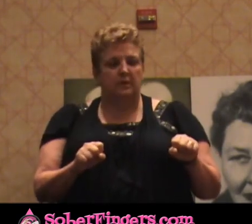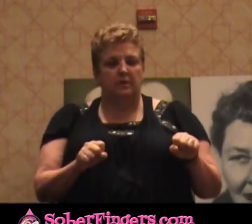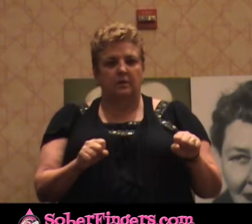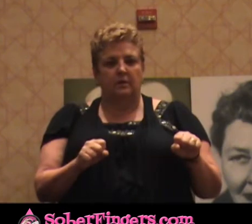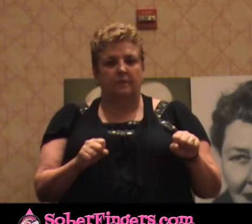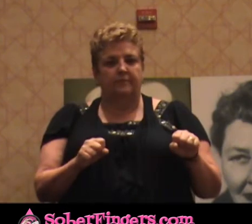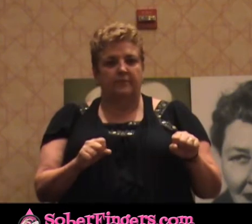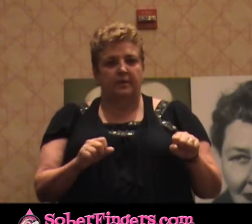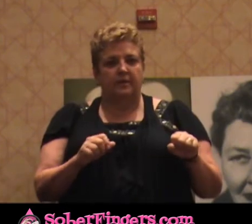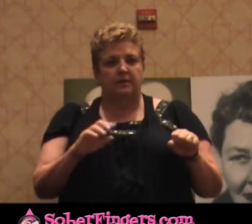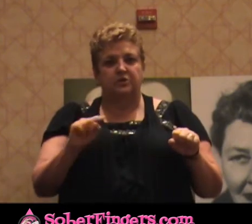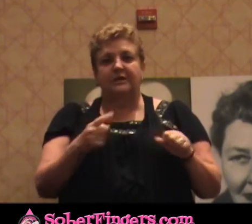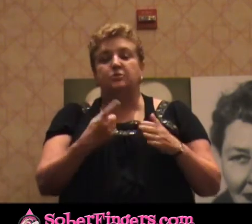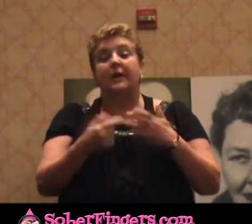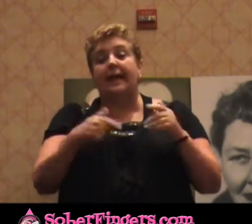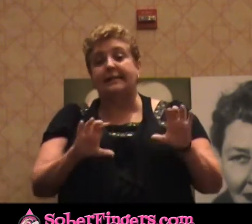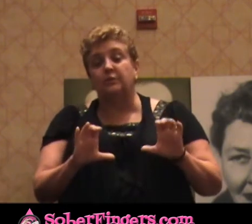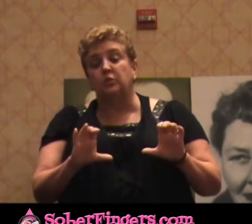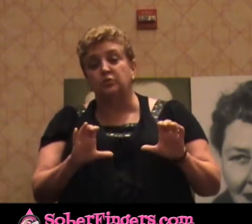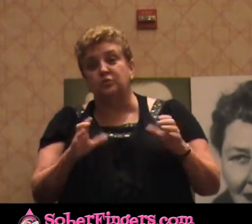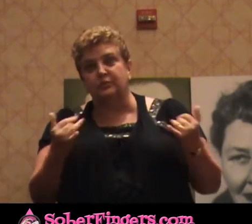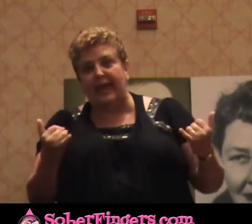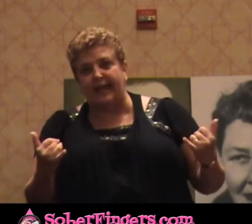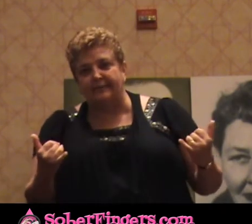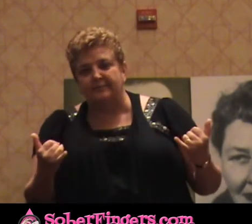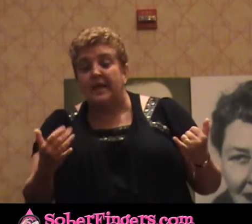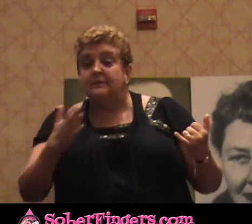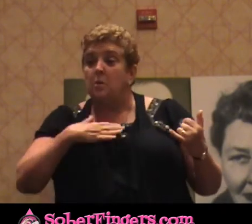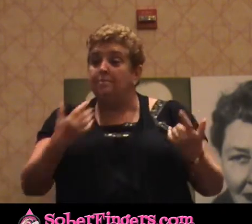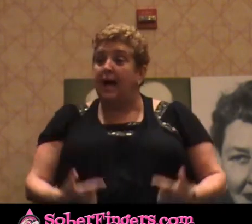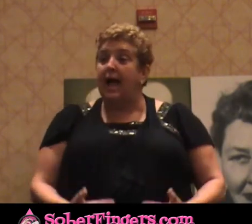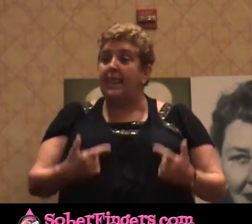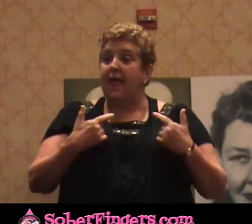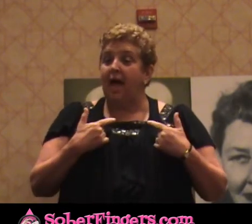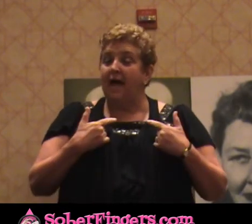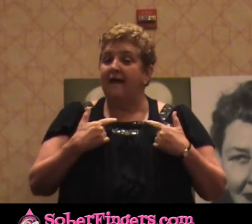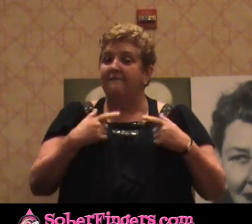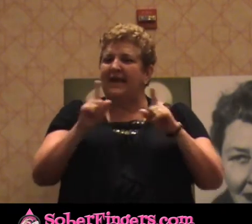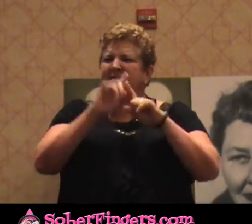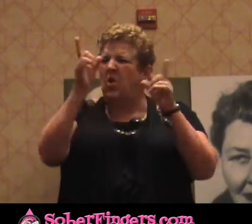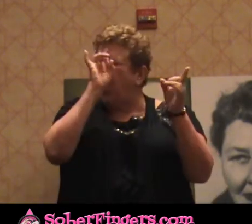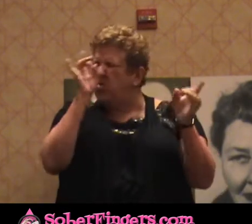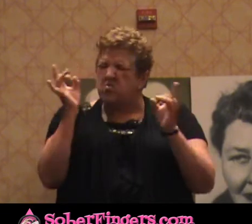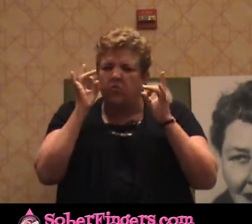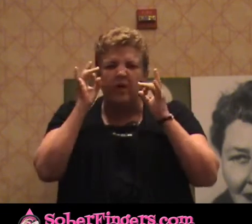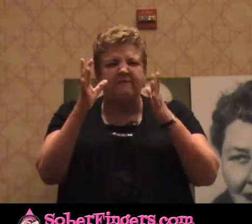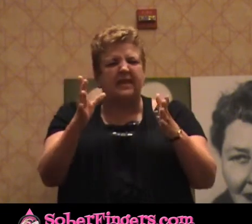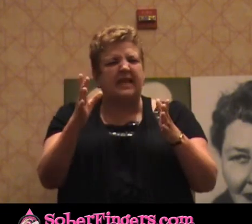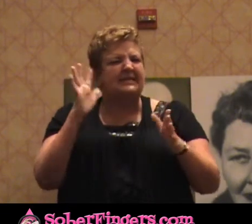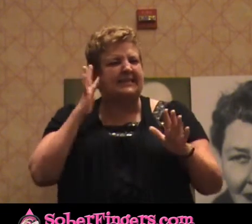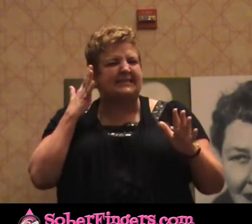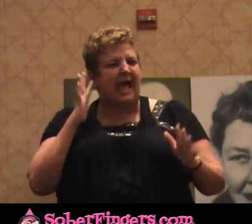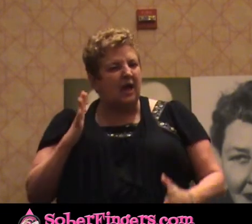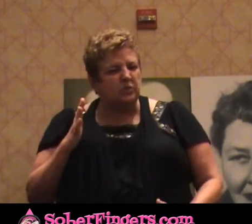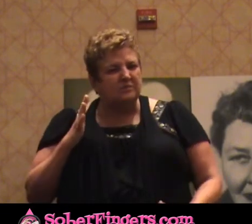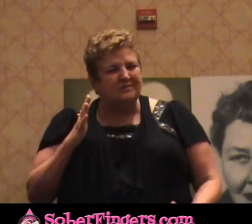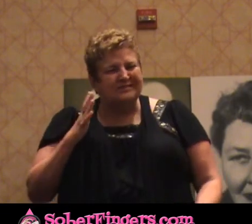did today. And so, you see, my life, to me, as horrific as it sounds, as terrible as it is. We talk about incomprehensible